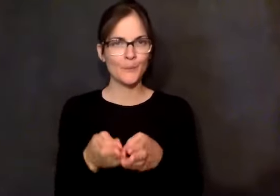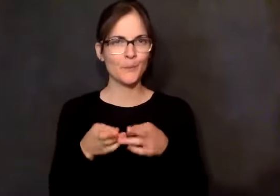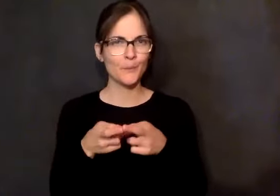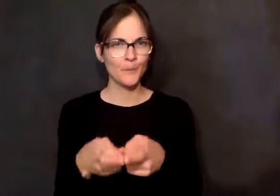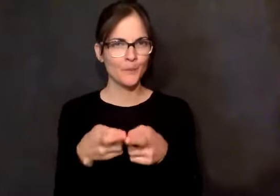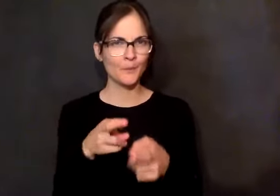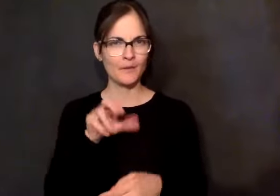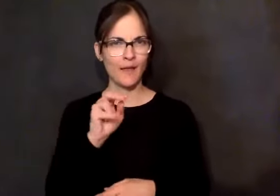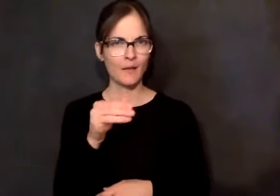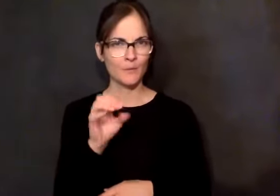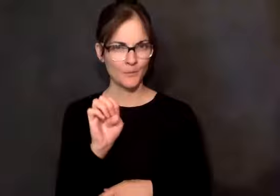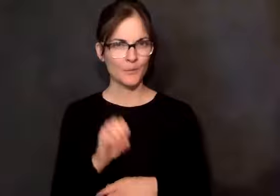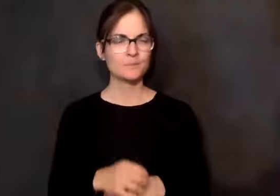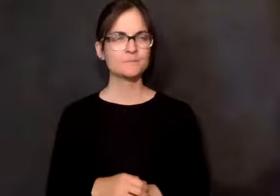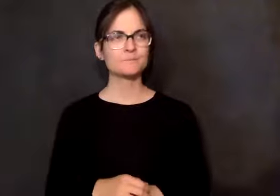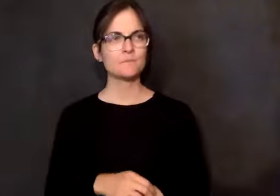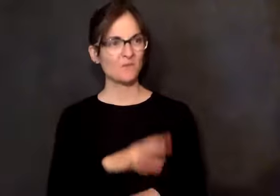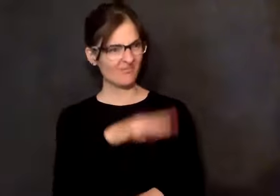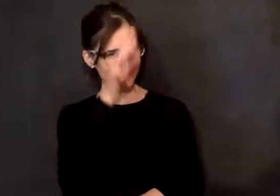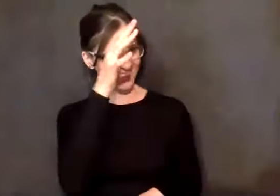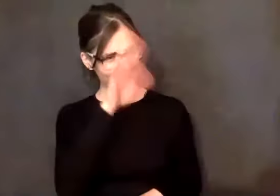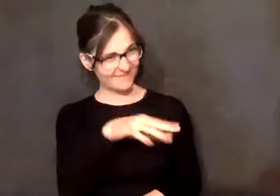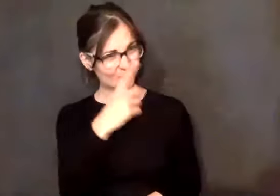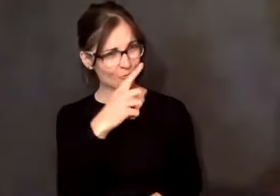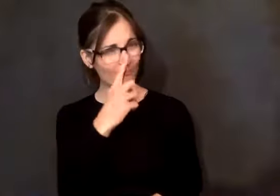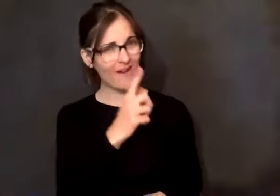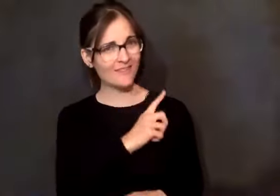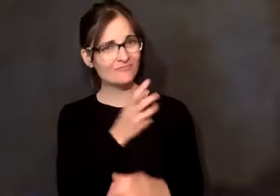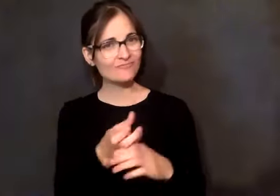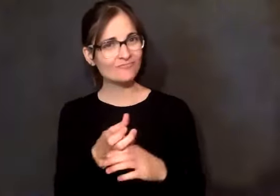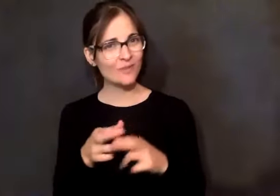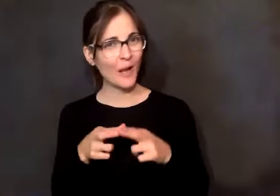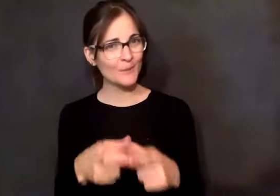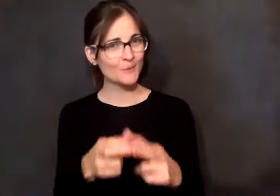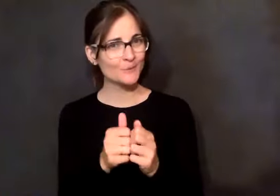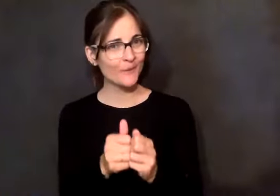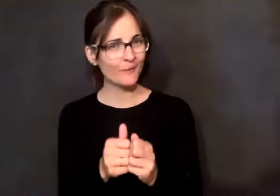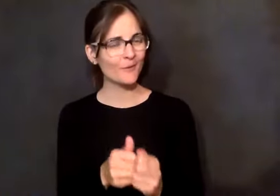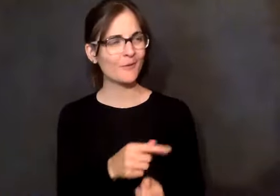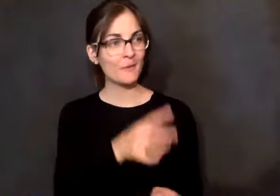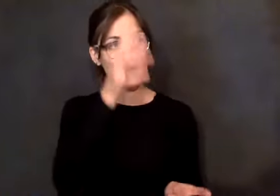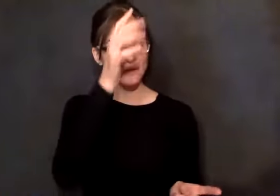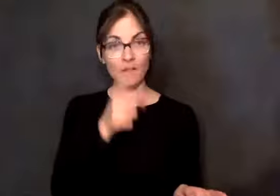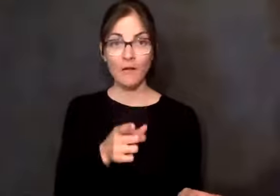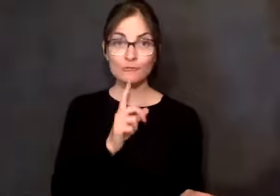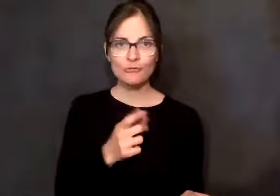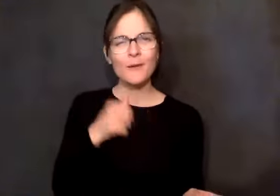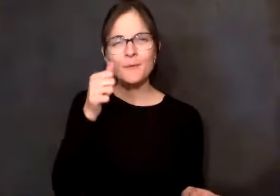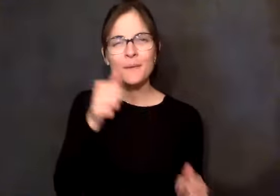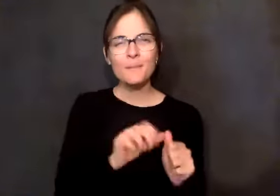took out one, like an overnight canoe trip. And we had a really nice time. Just my dad and He was sober at the time. Stopped drinking